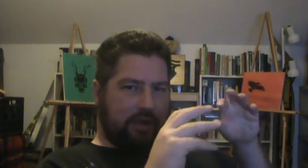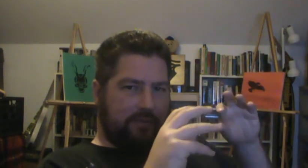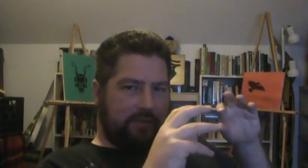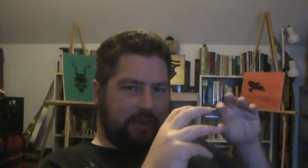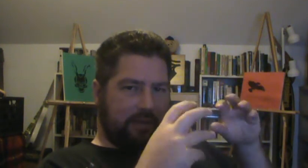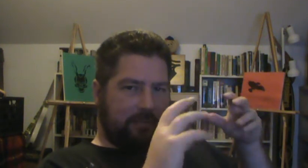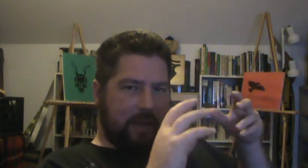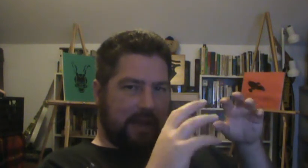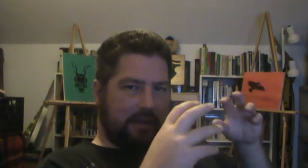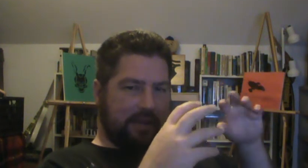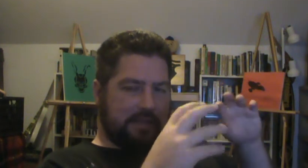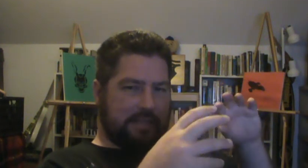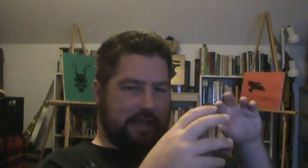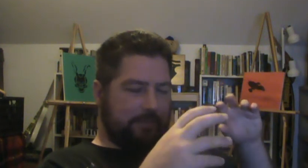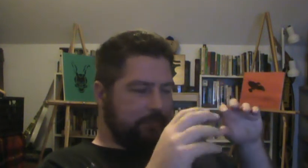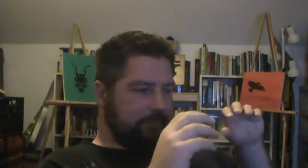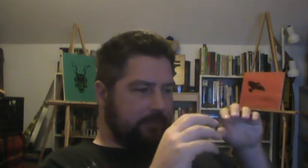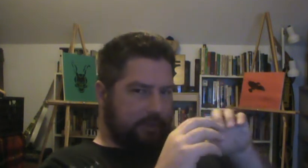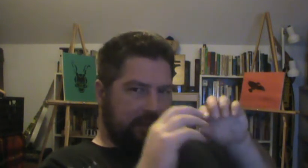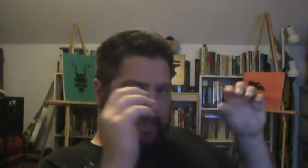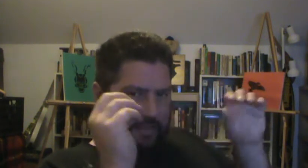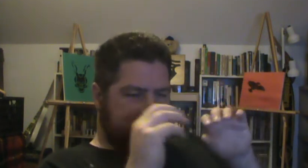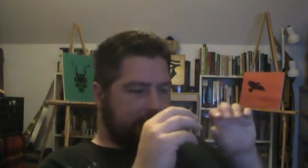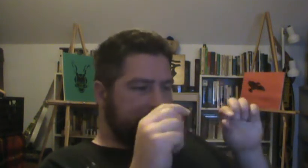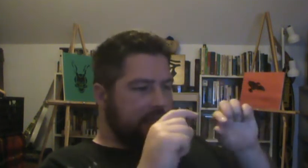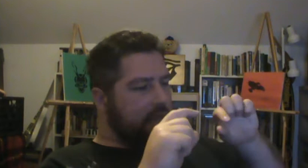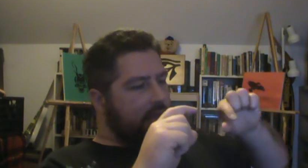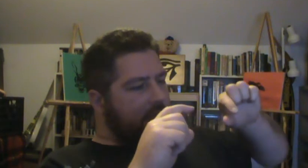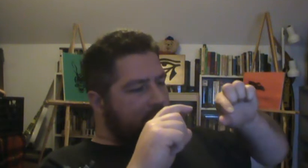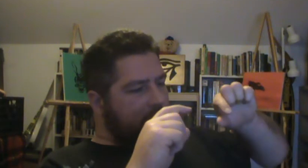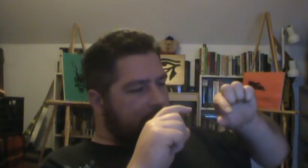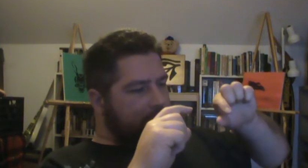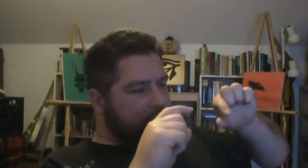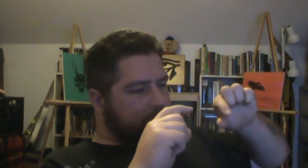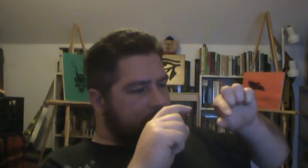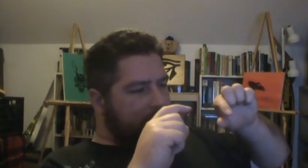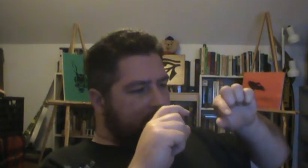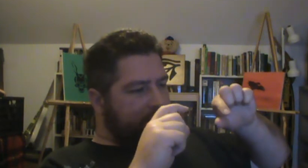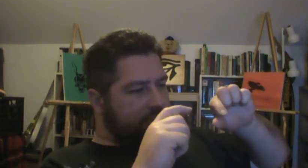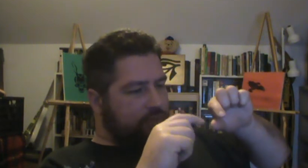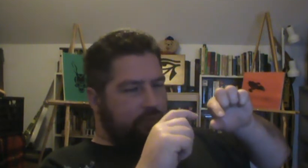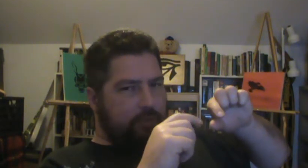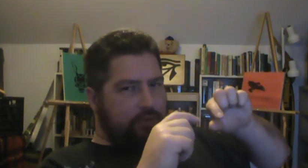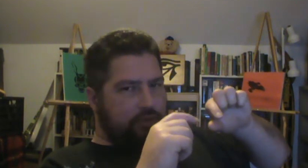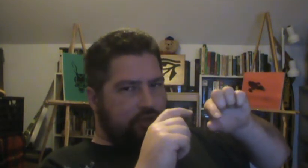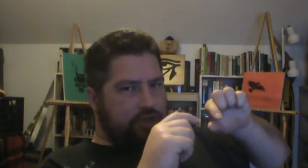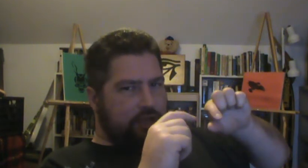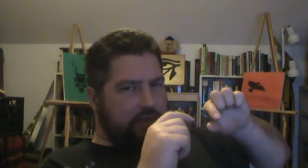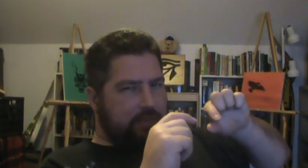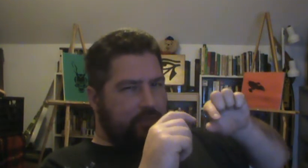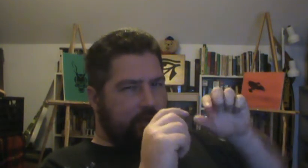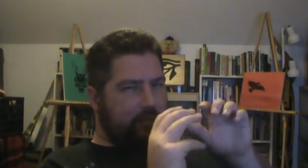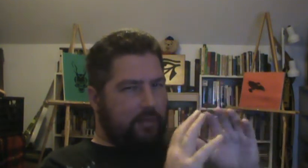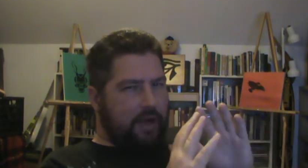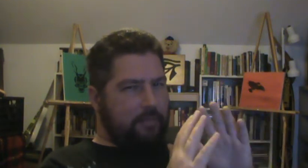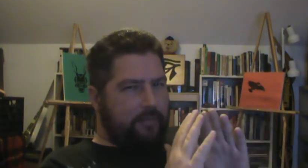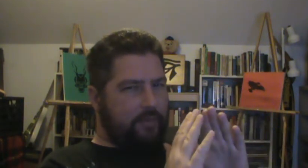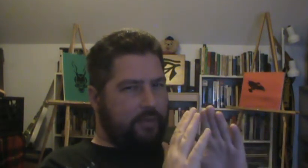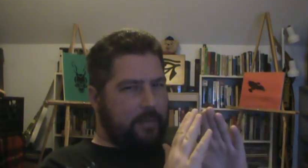off, like little maglite style, but like the tiny ones, if you screw them to just the point right before they